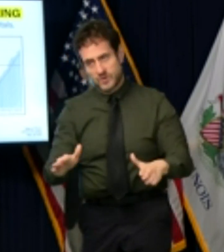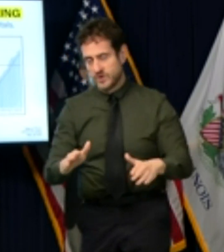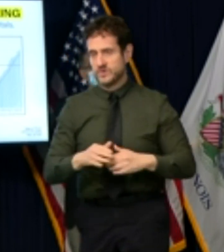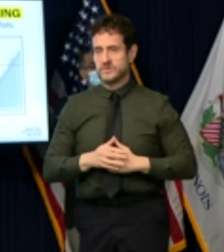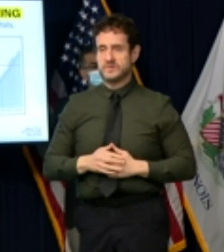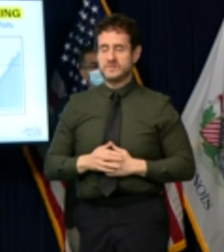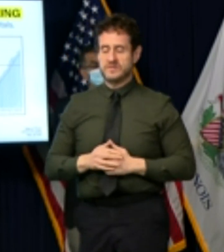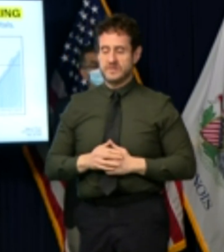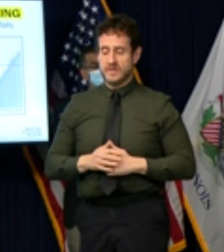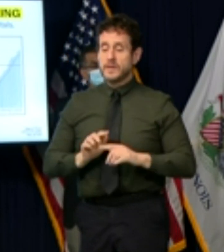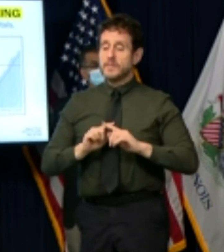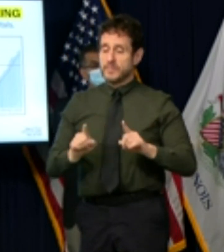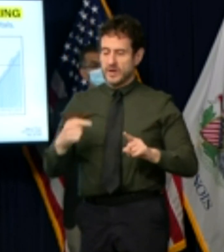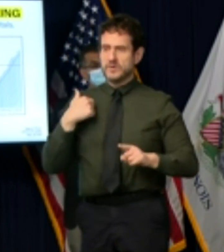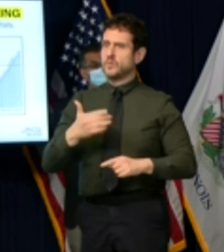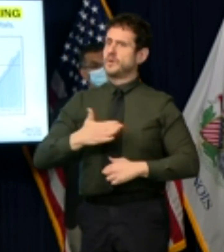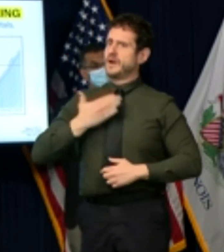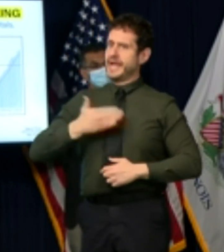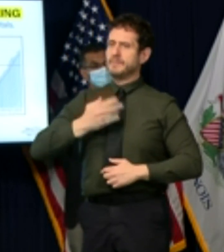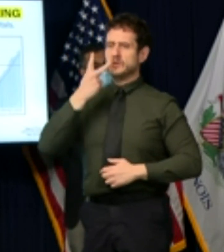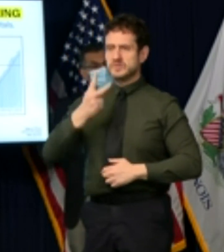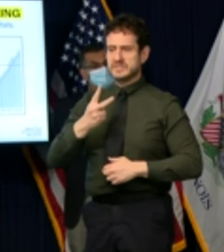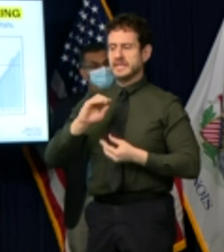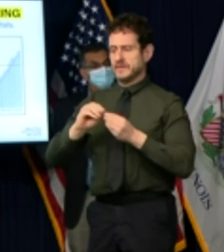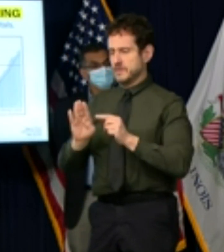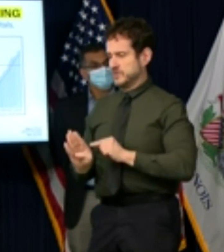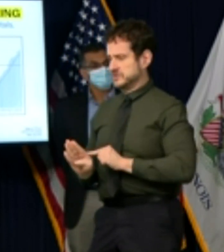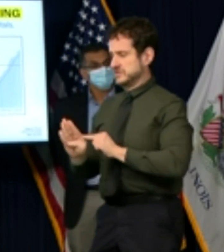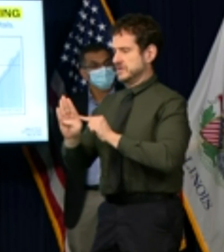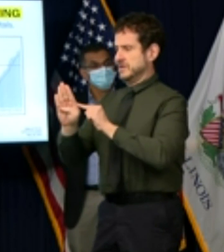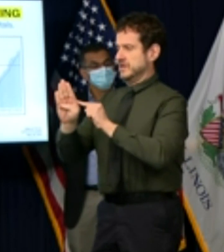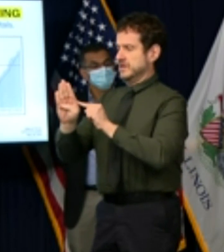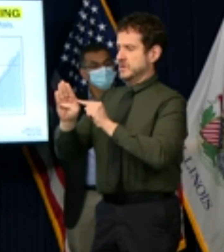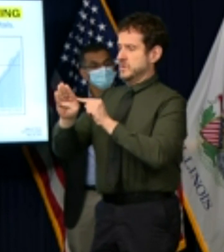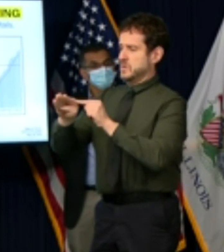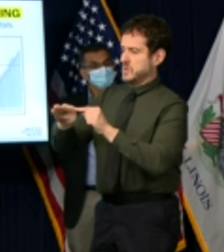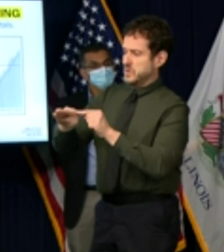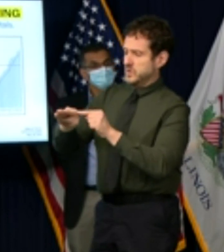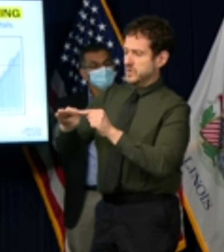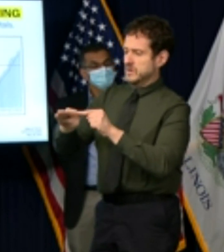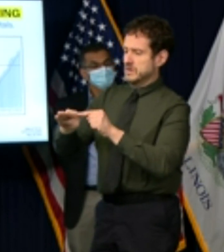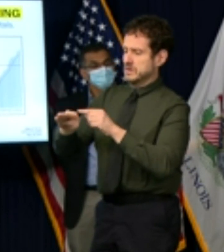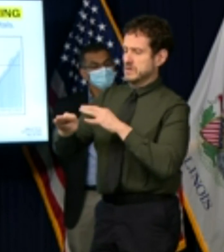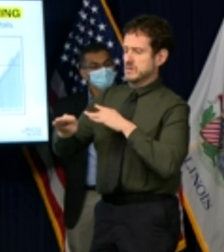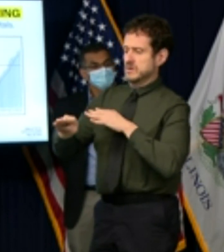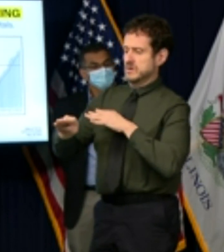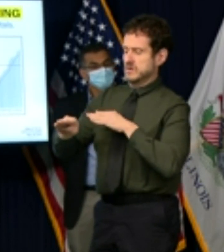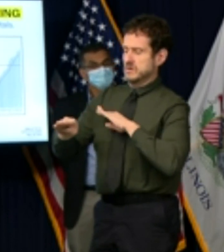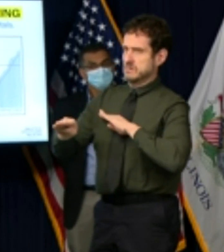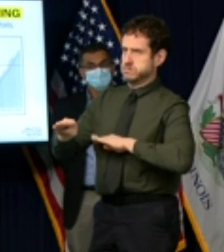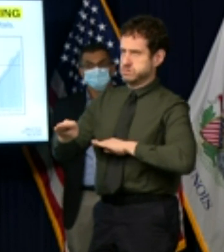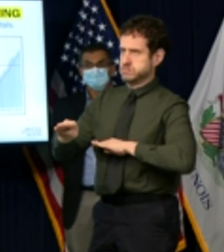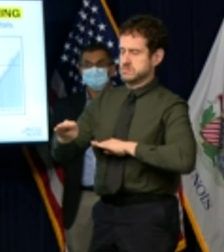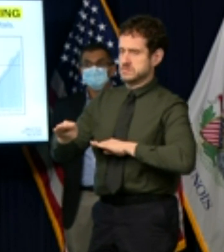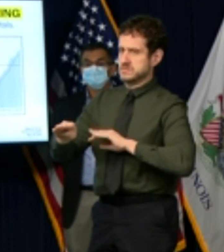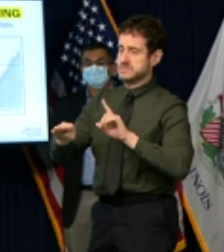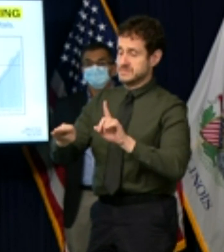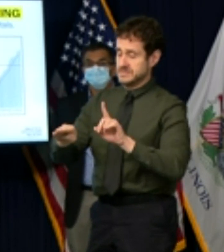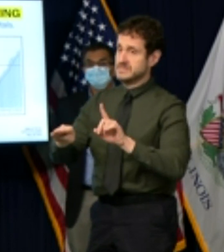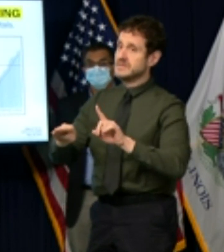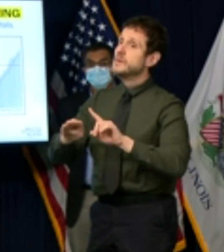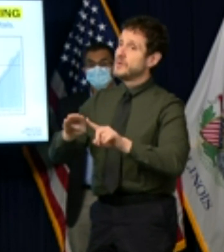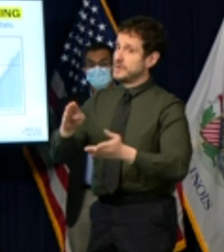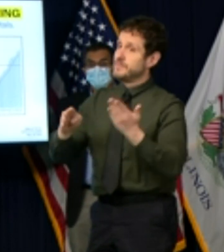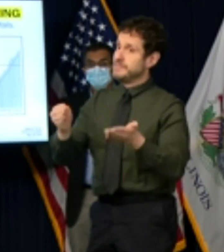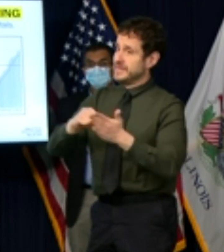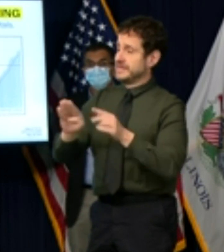anomaly but we're glad to at least have a pause in our upward movement that doesn't mean of course that